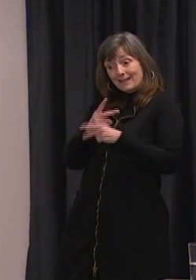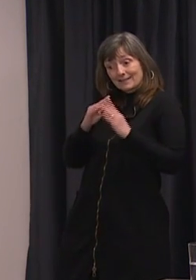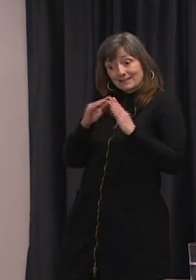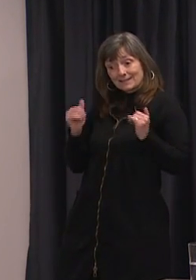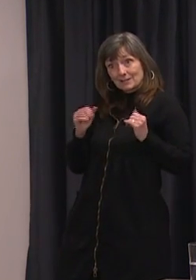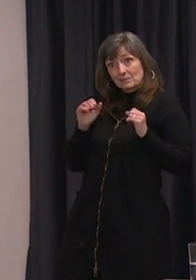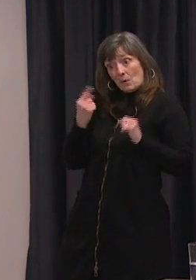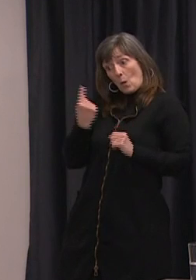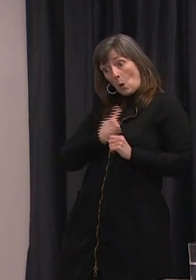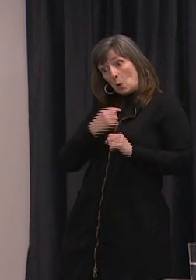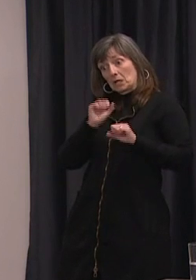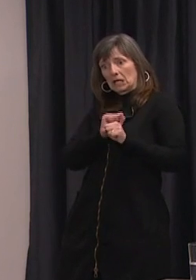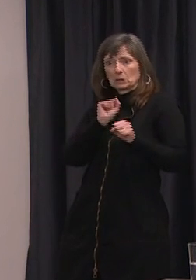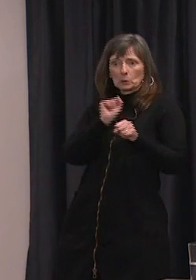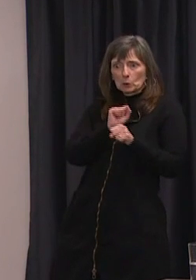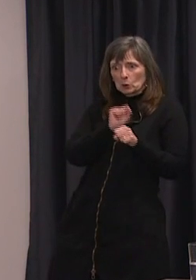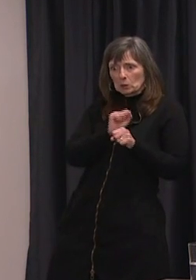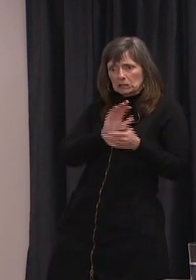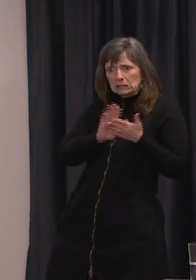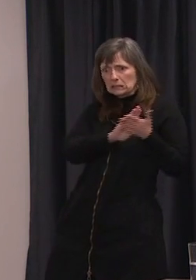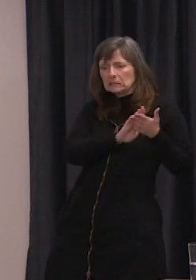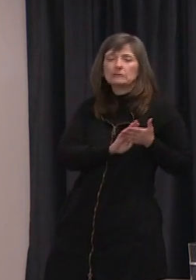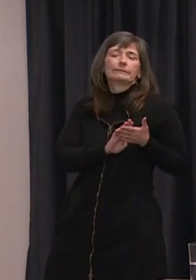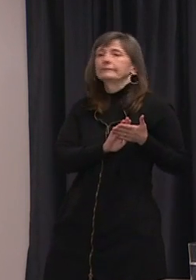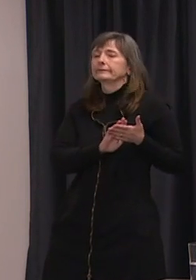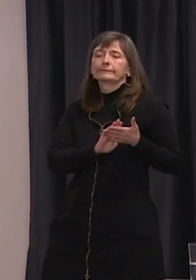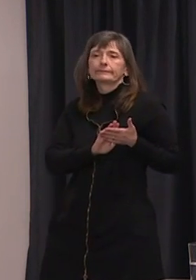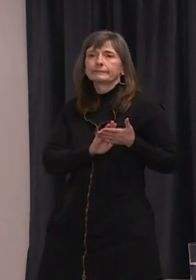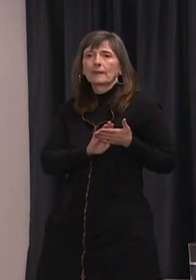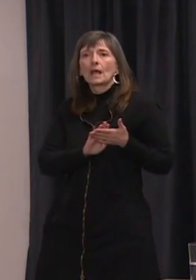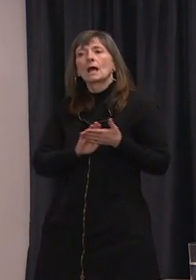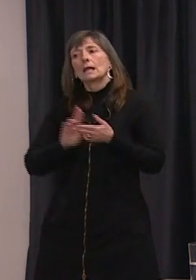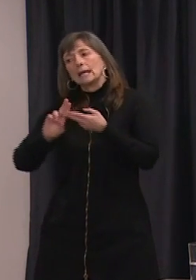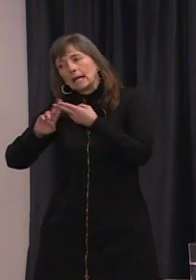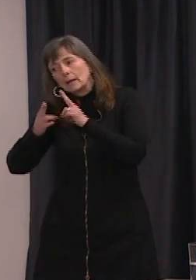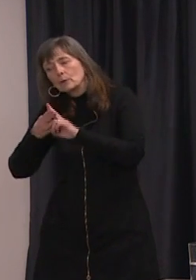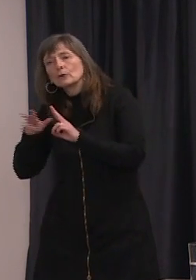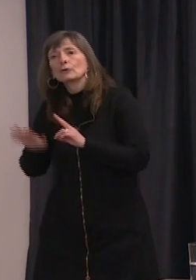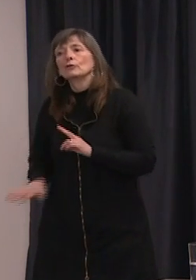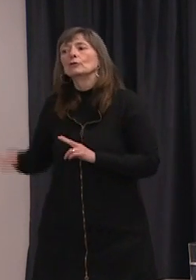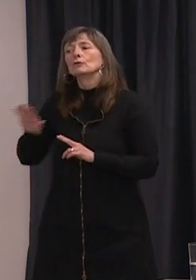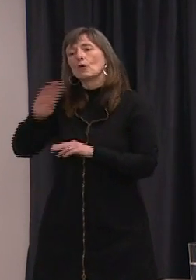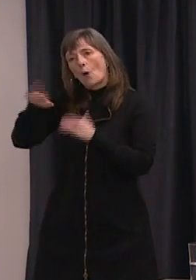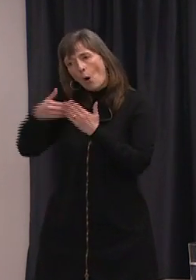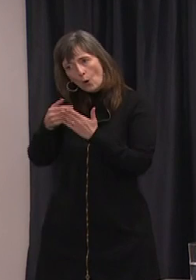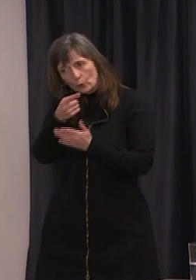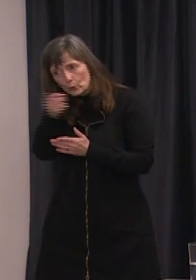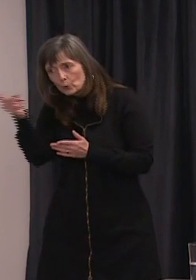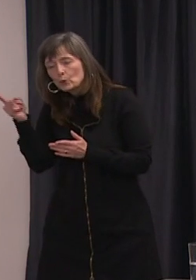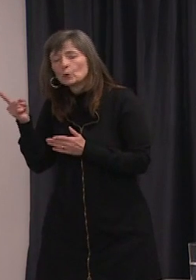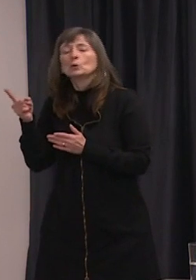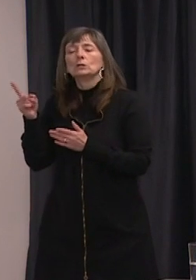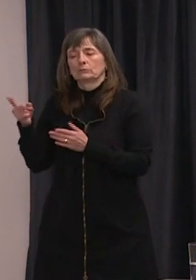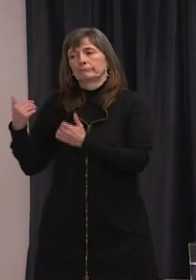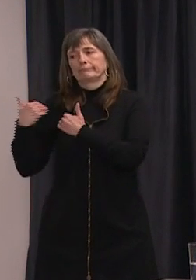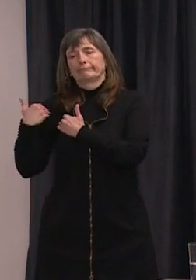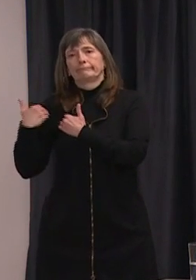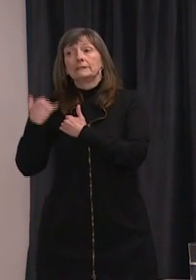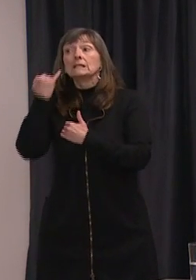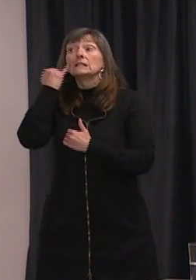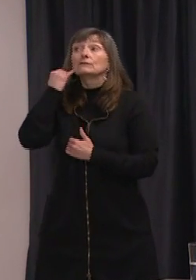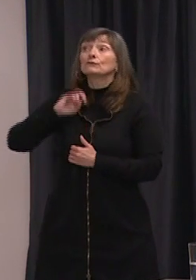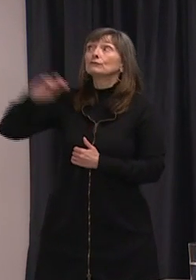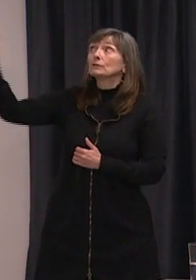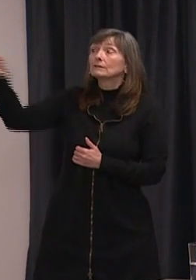itself. We need our neighbours to acknowledge their responsibilities if they've travelled, their responsibilities